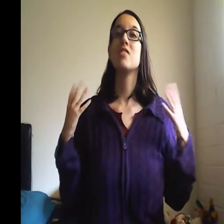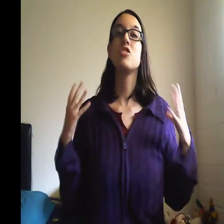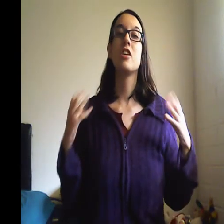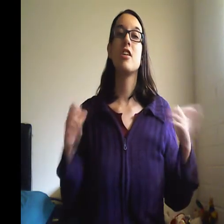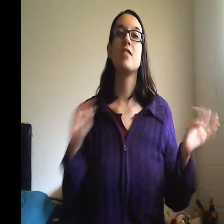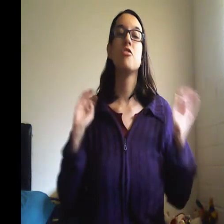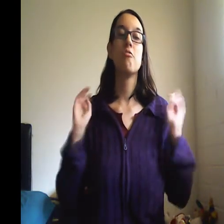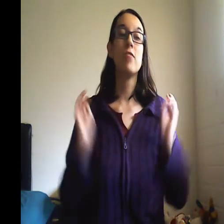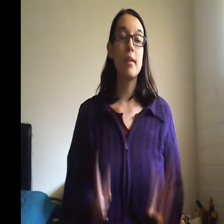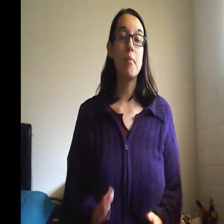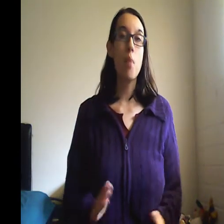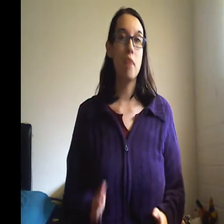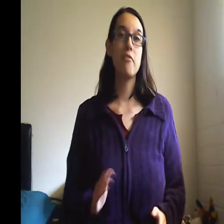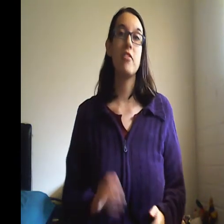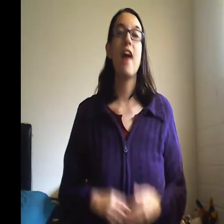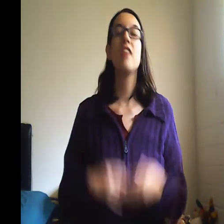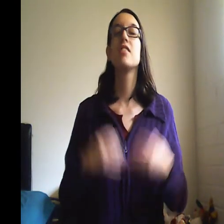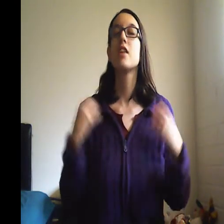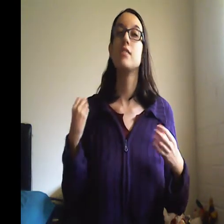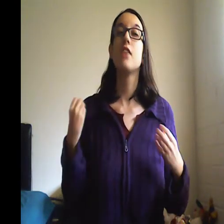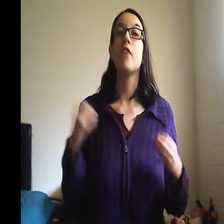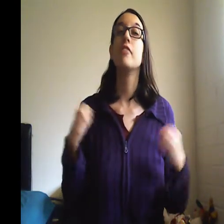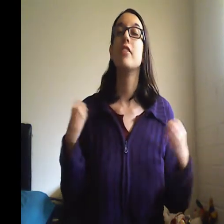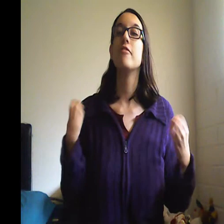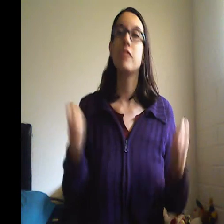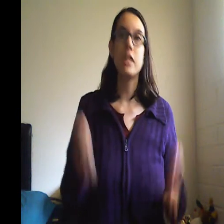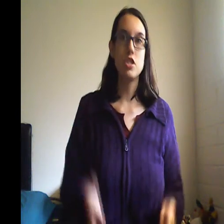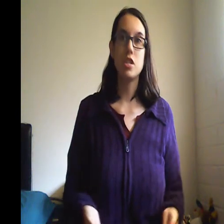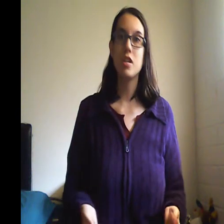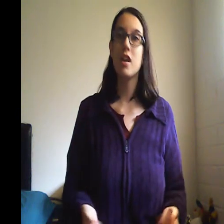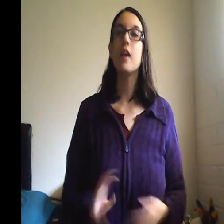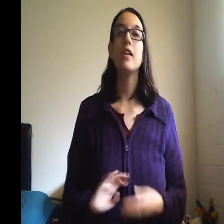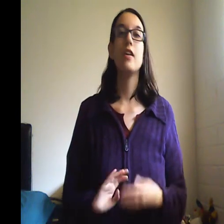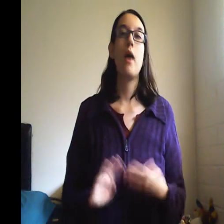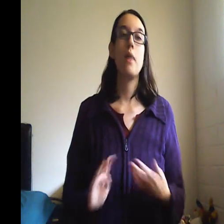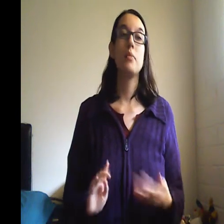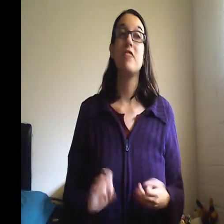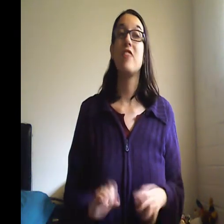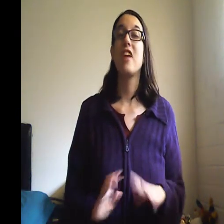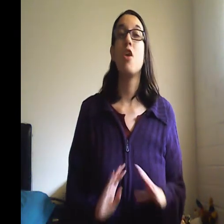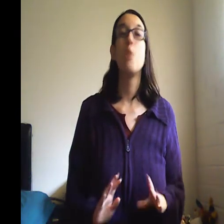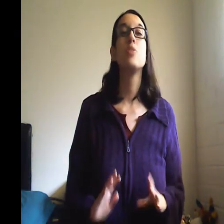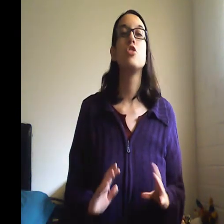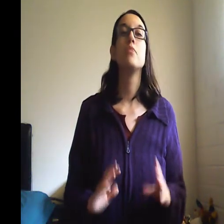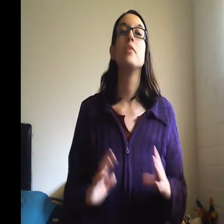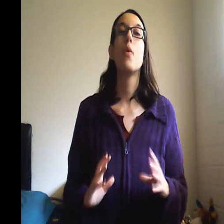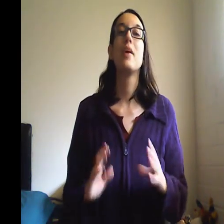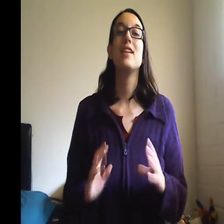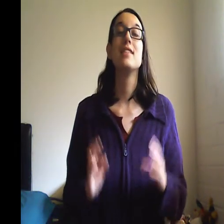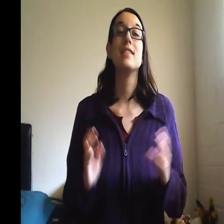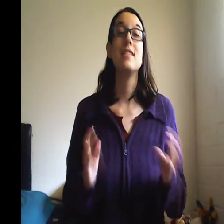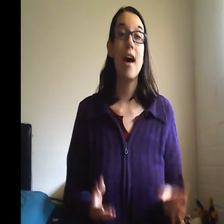this year is really important for that. Because of inflation, you know, I believe that no one should be going into debt